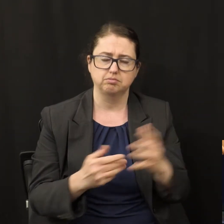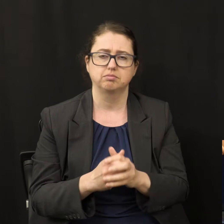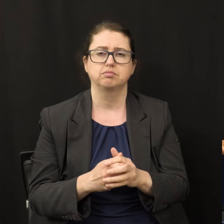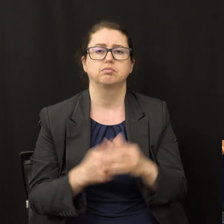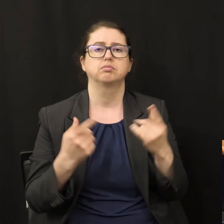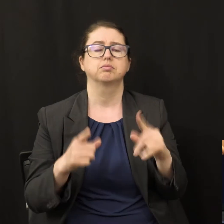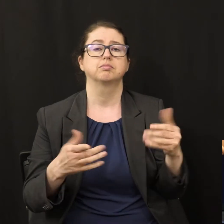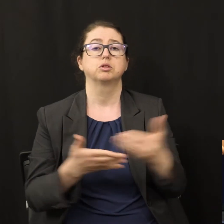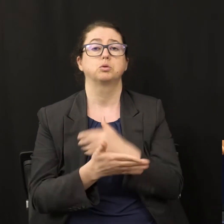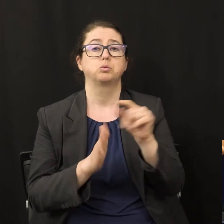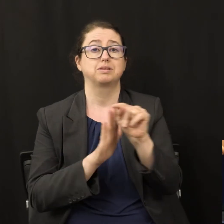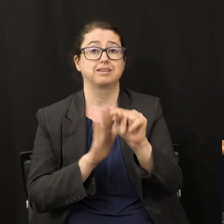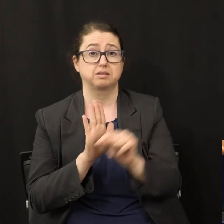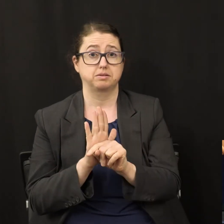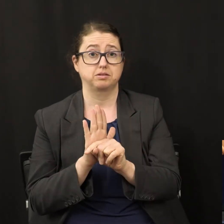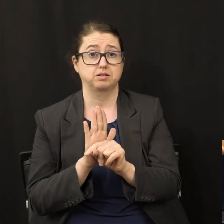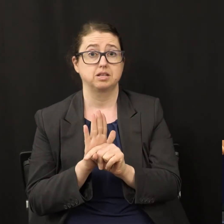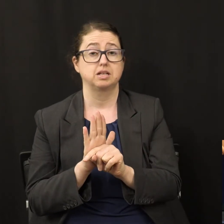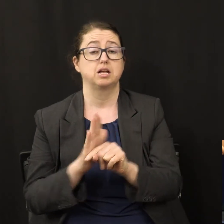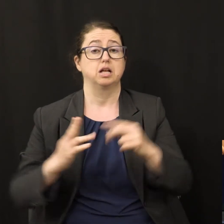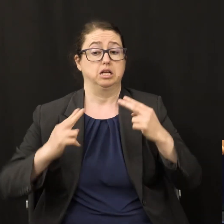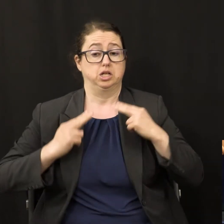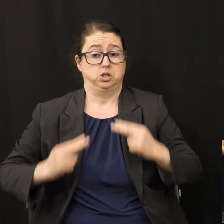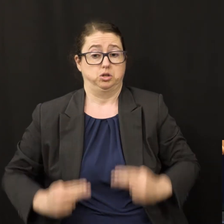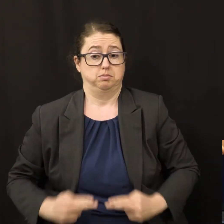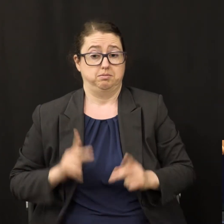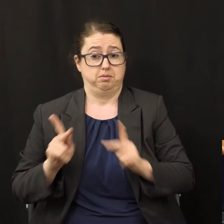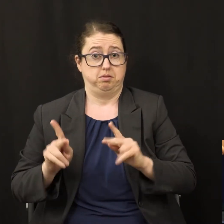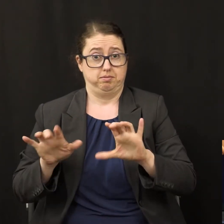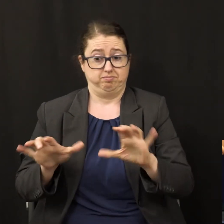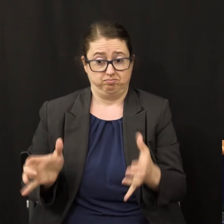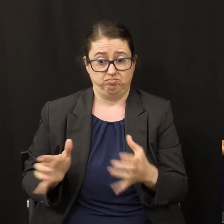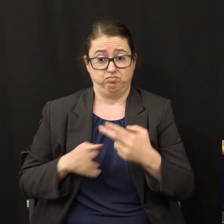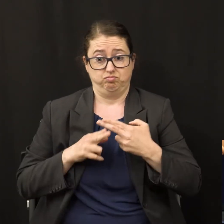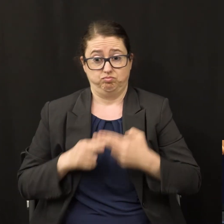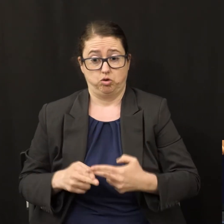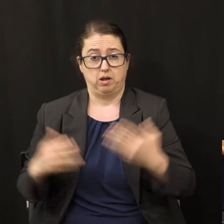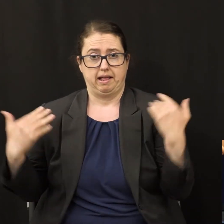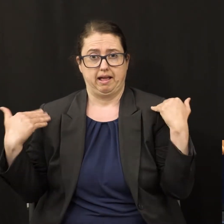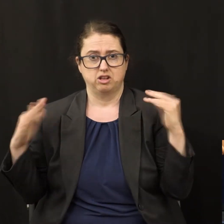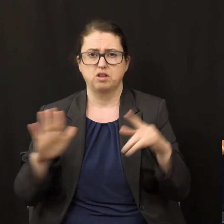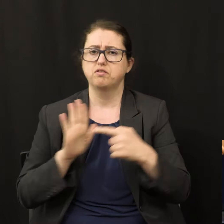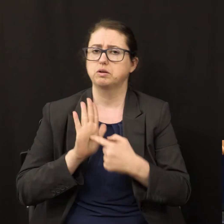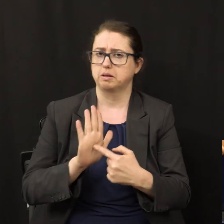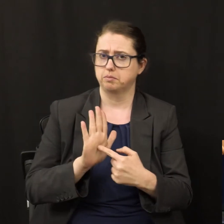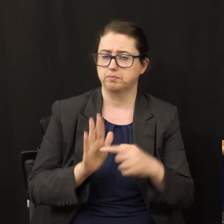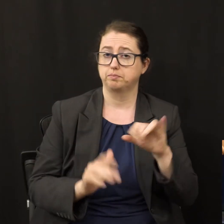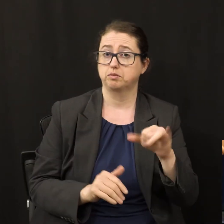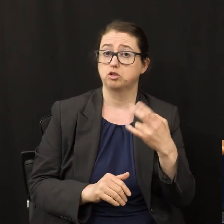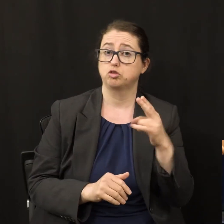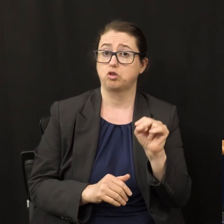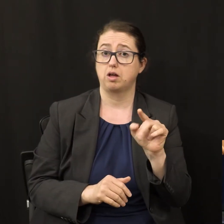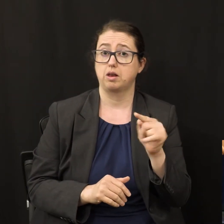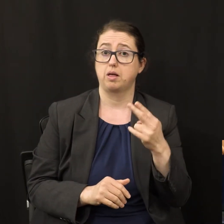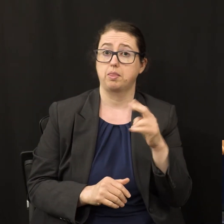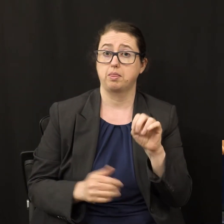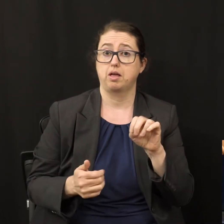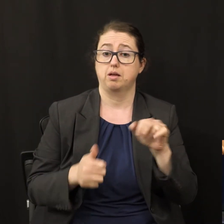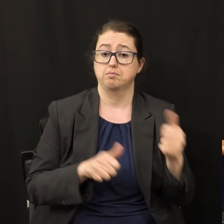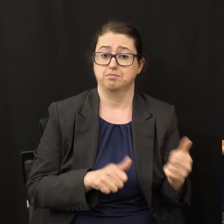human beings are called angels. For example, John the Baptist is called God's messenger. The word is